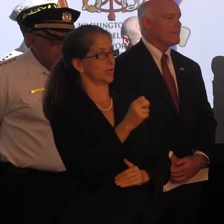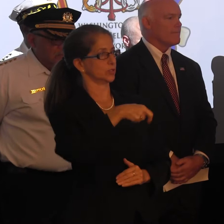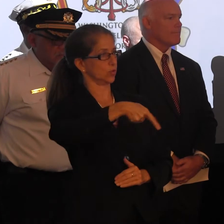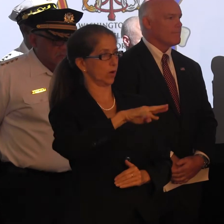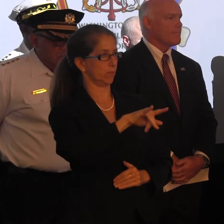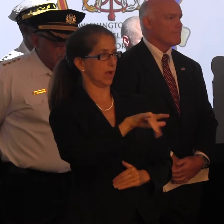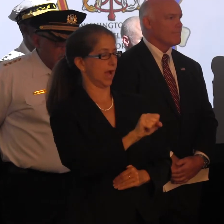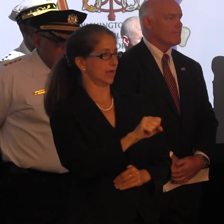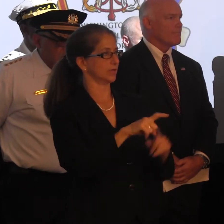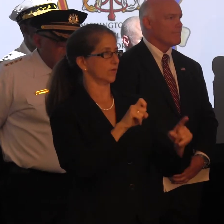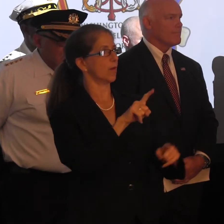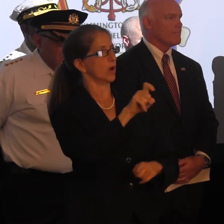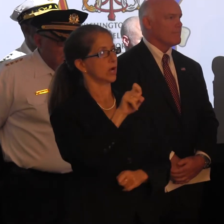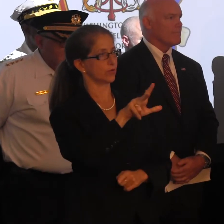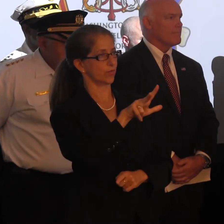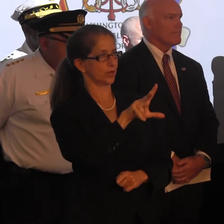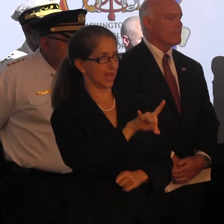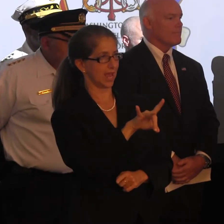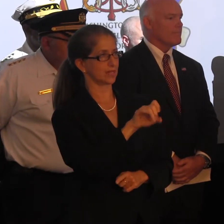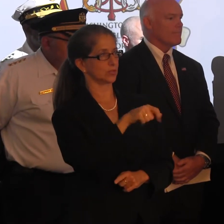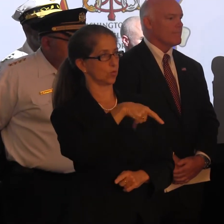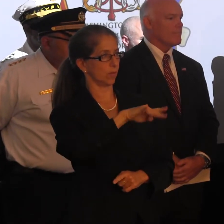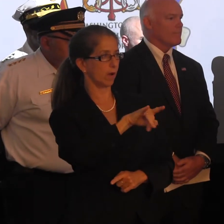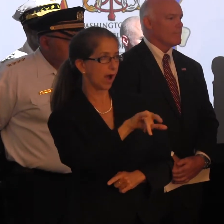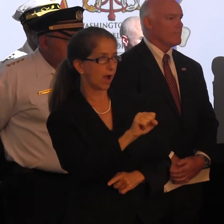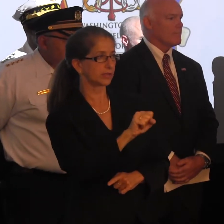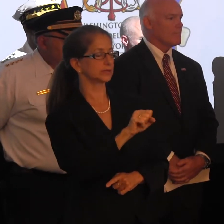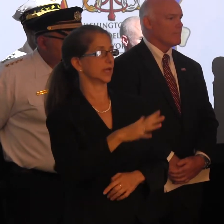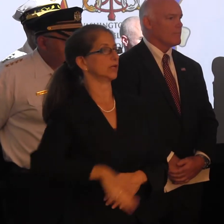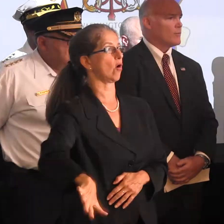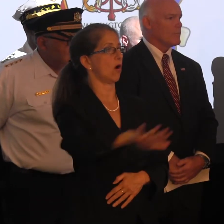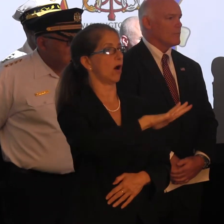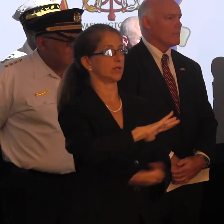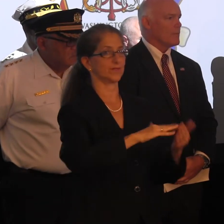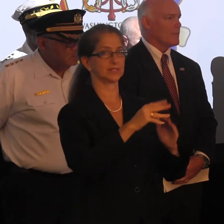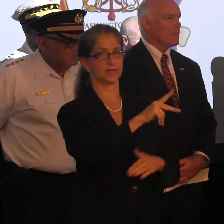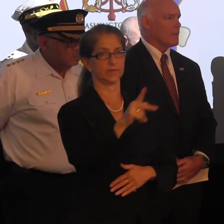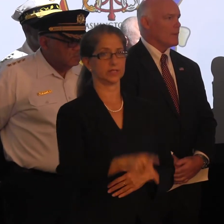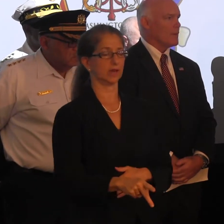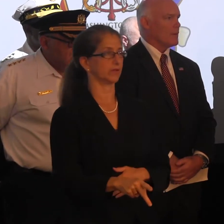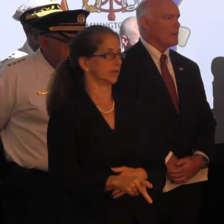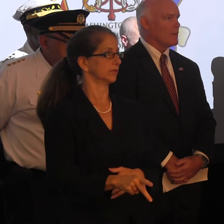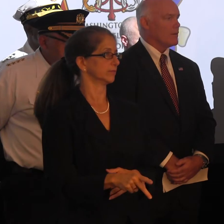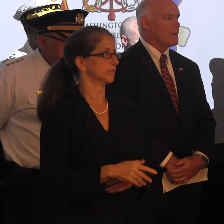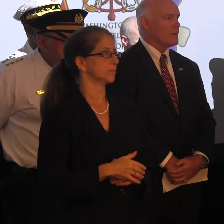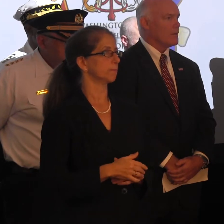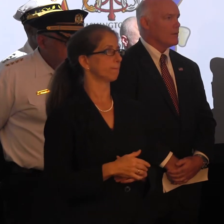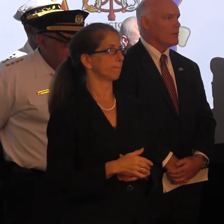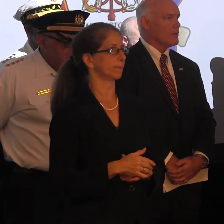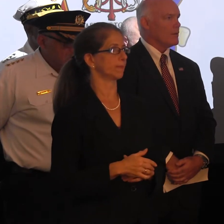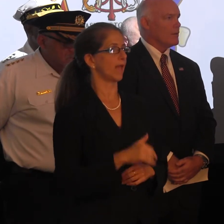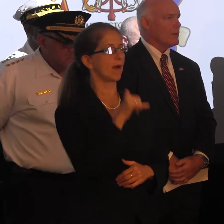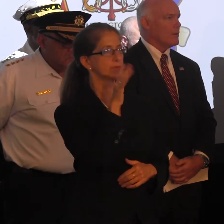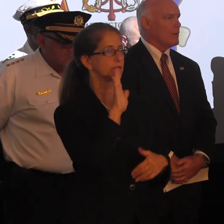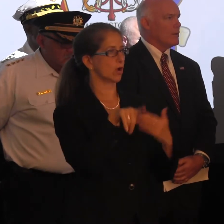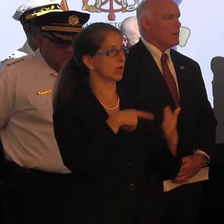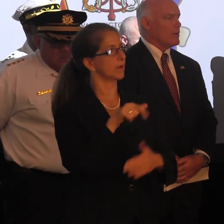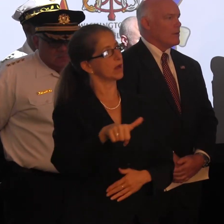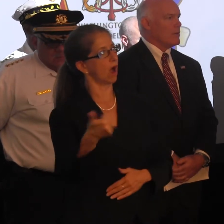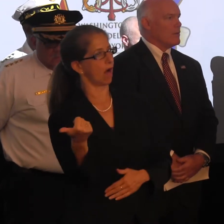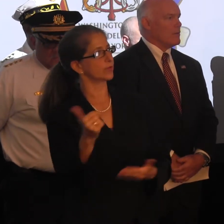out of 138 square miles in the city of Philadelphia. So, again, I'll let them talk about other cities. But this idea